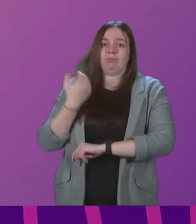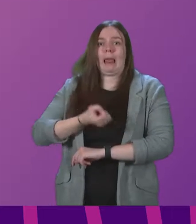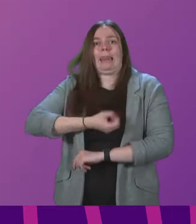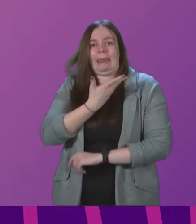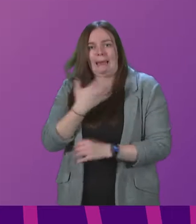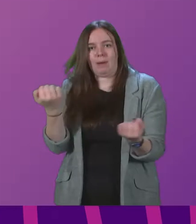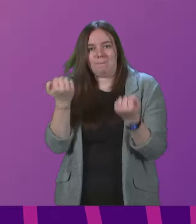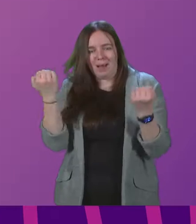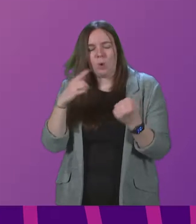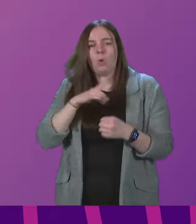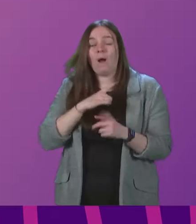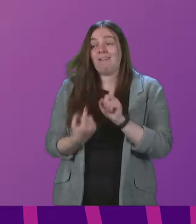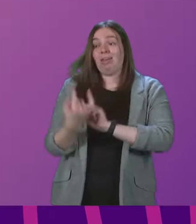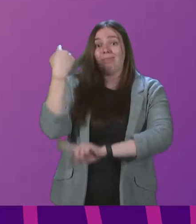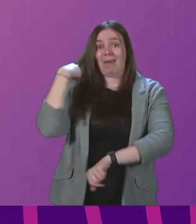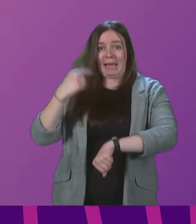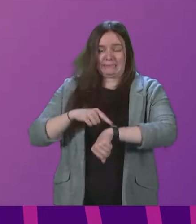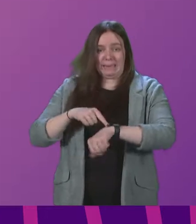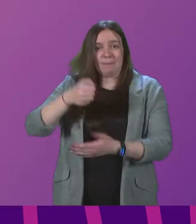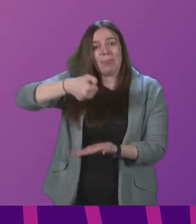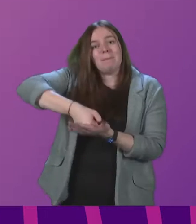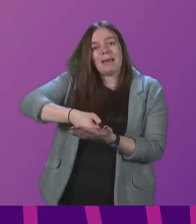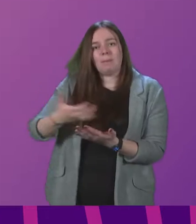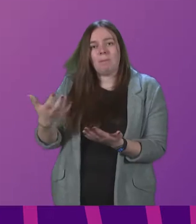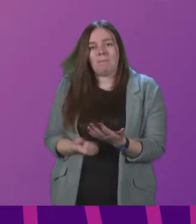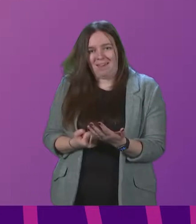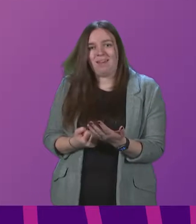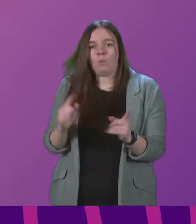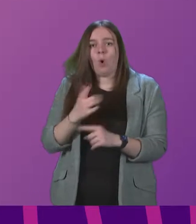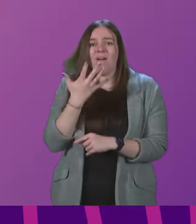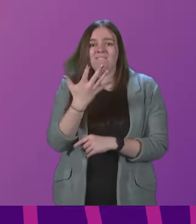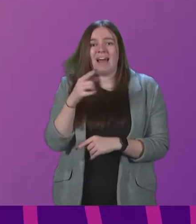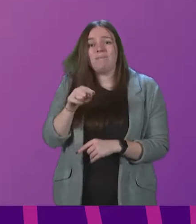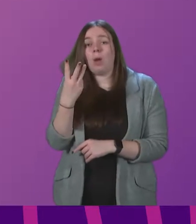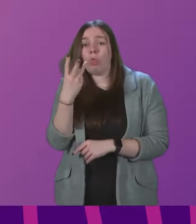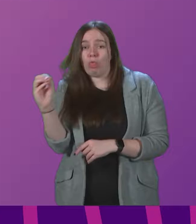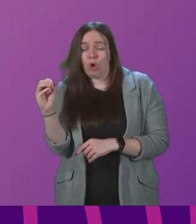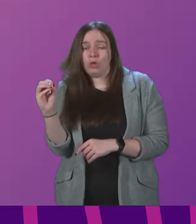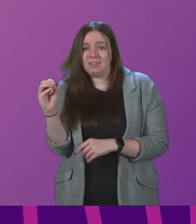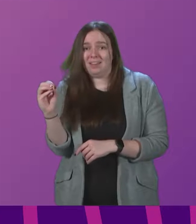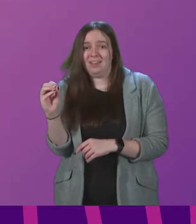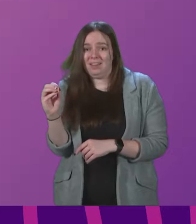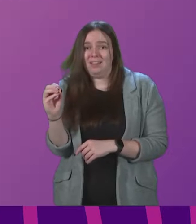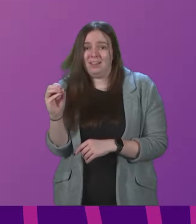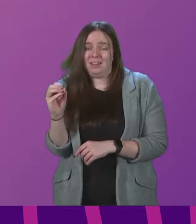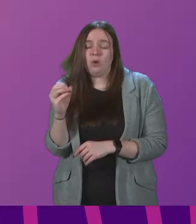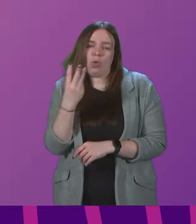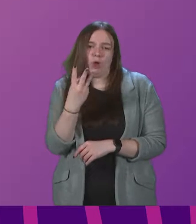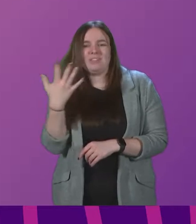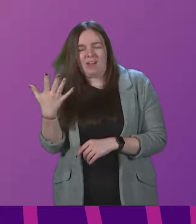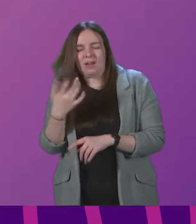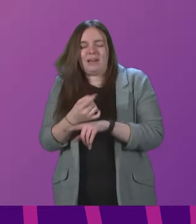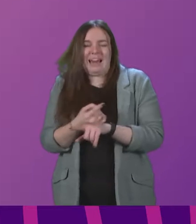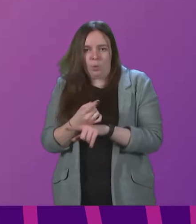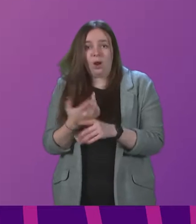because at that point the minimum pay for care workers was £5.35 an hour. That's now